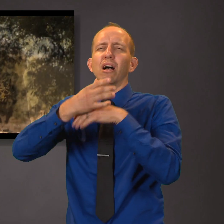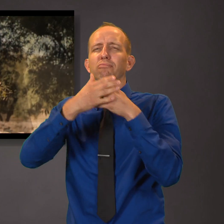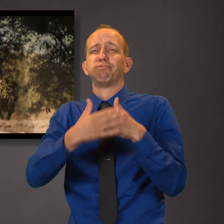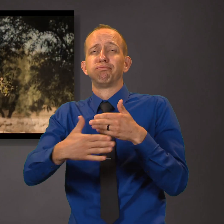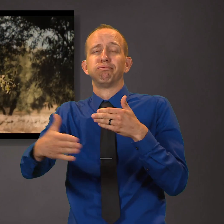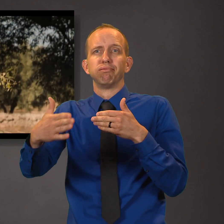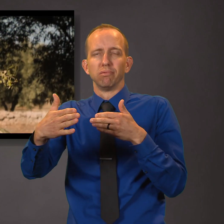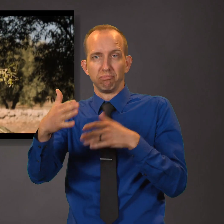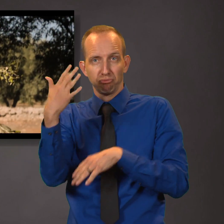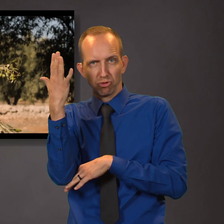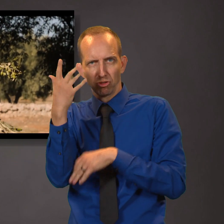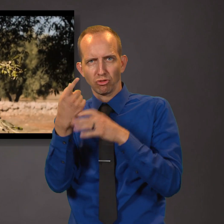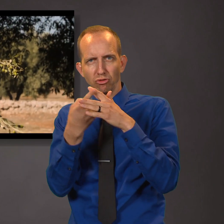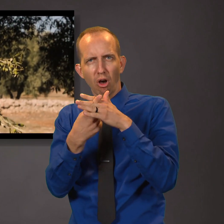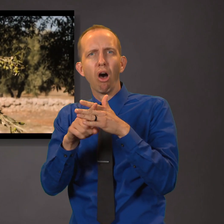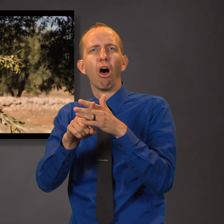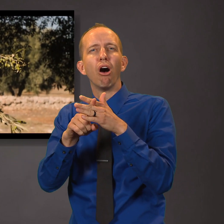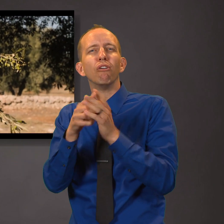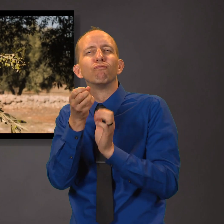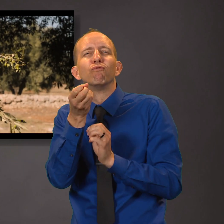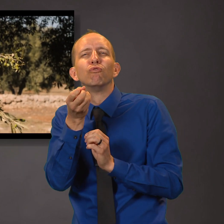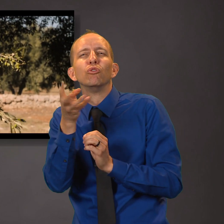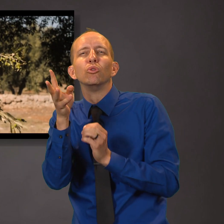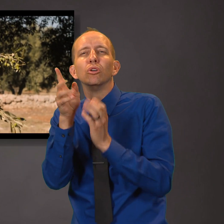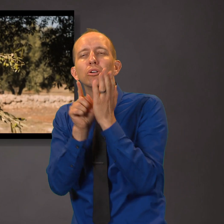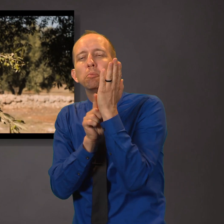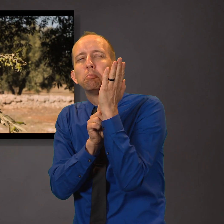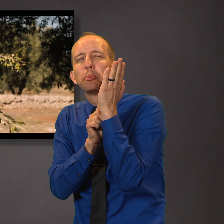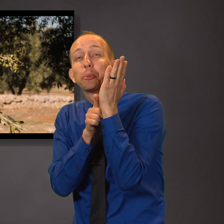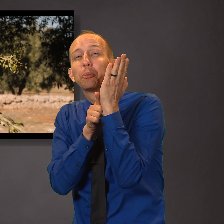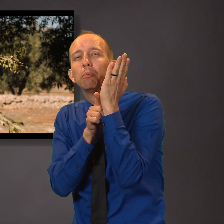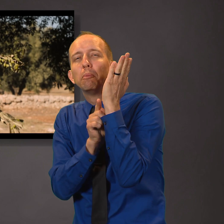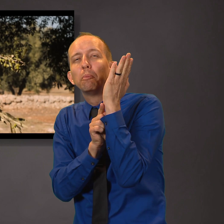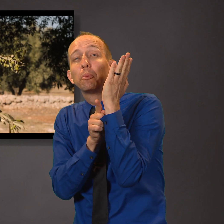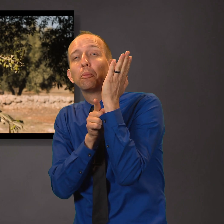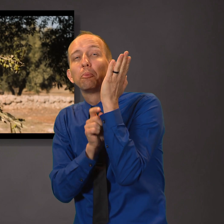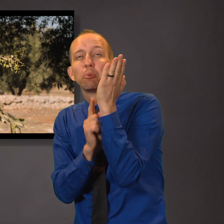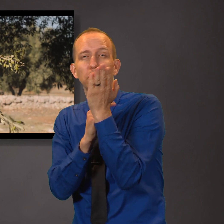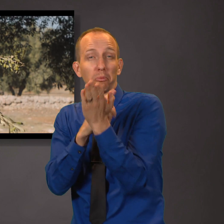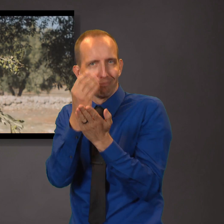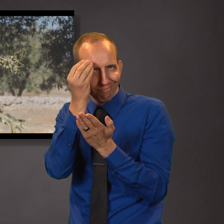After many days, it began to put forth somewhat a little young and tender branches.